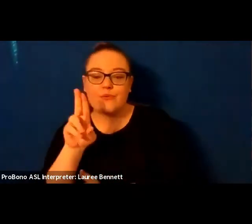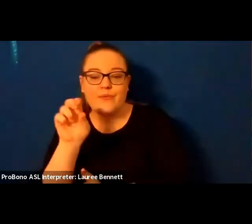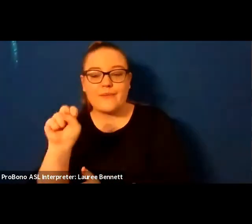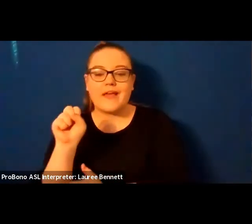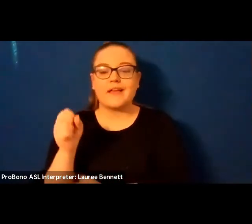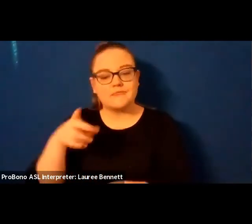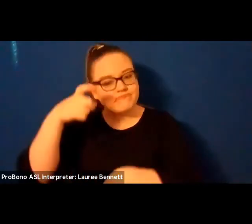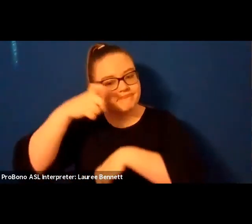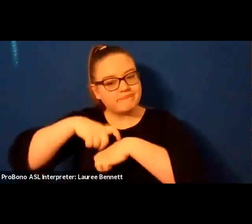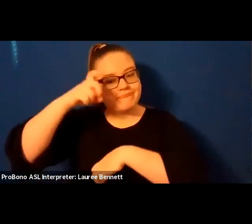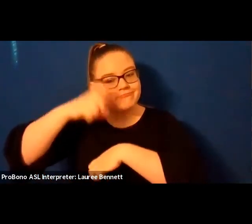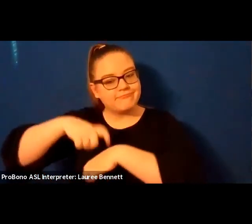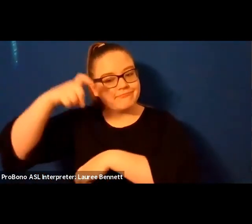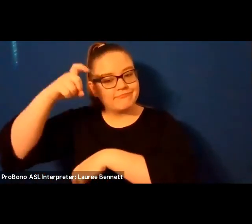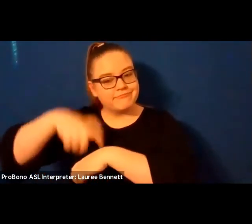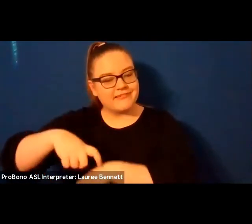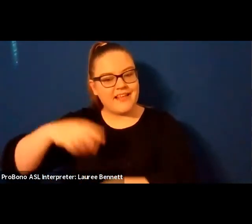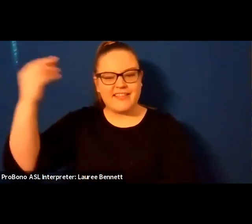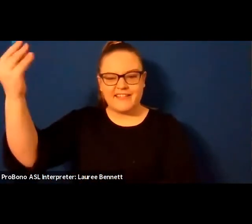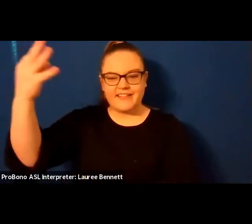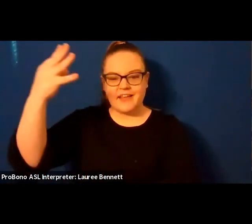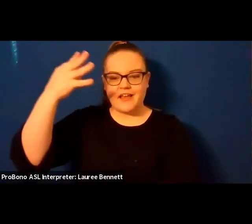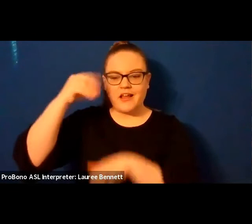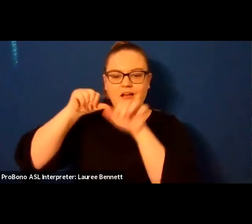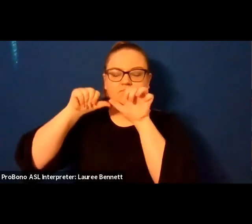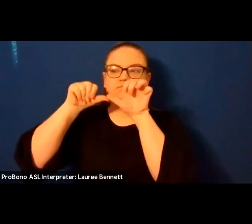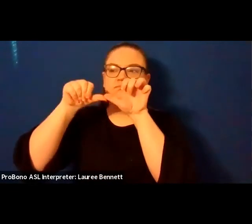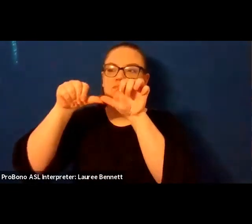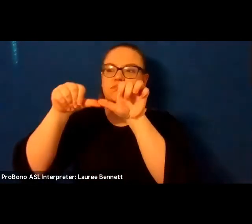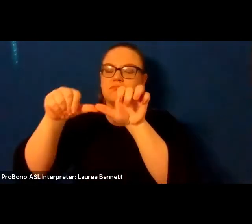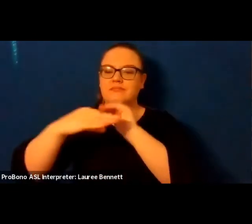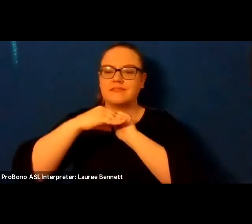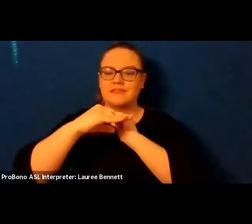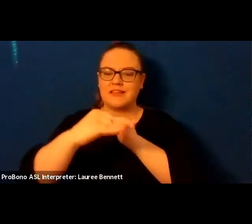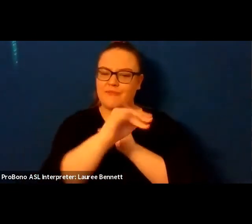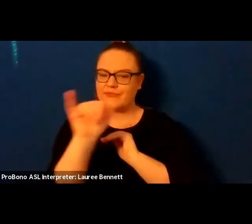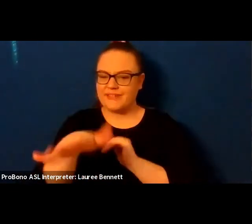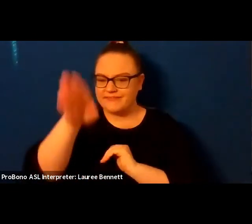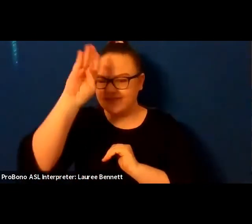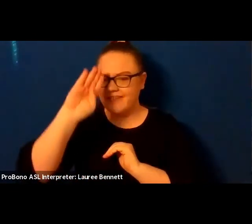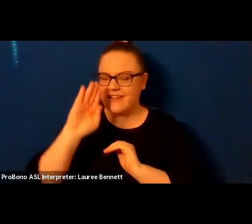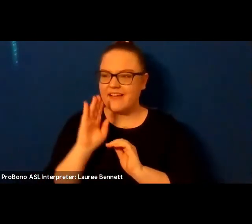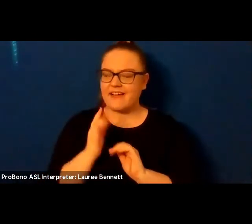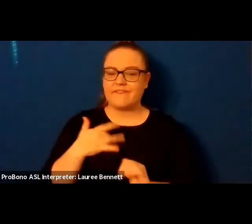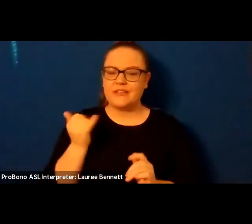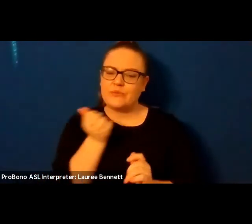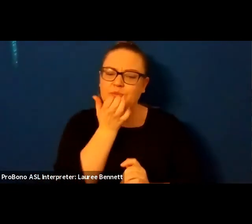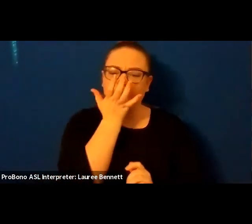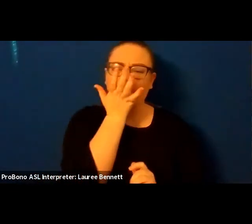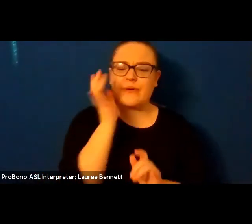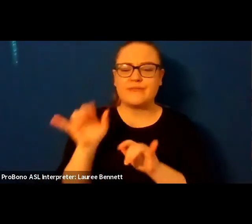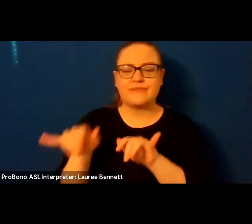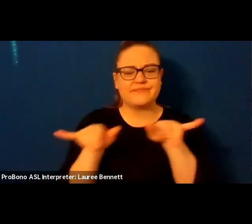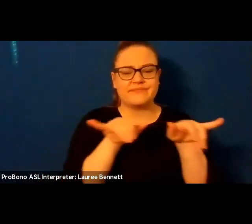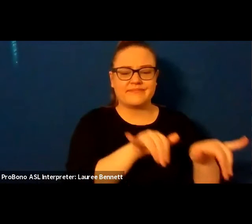reliable steamed milk and honey before bed world on pause while we wait